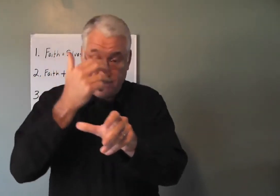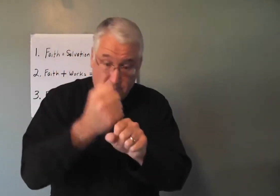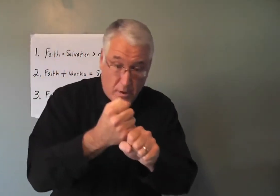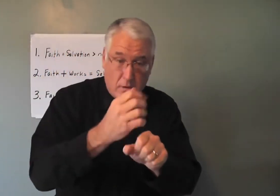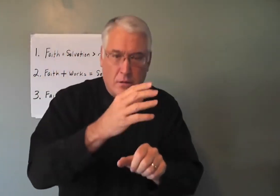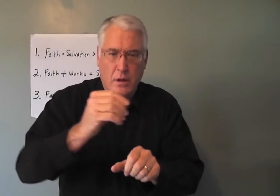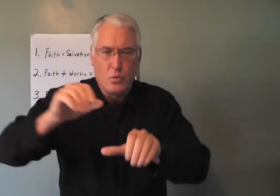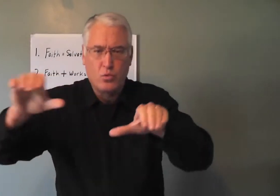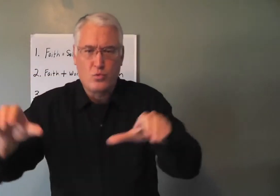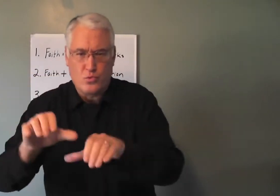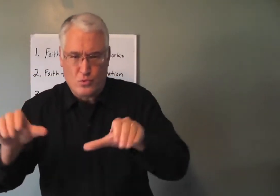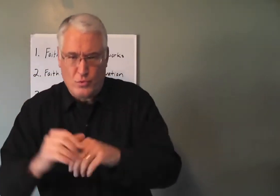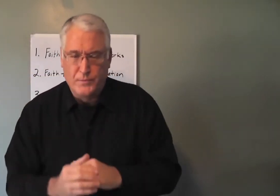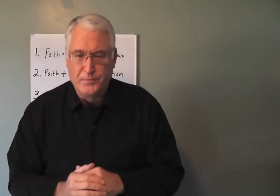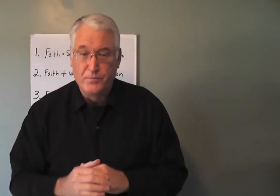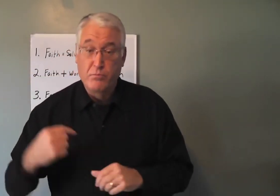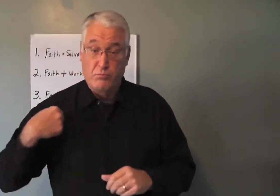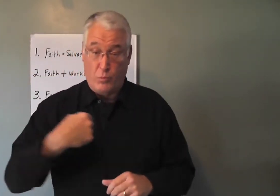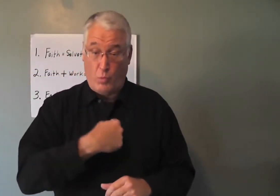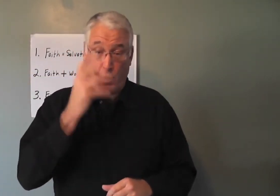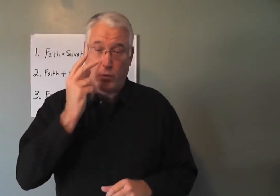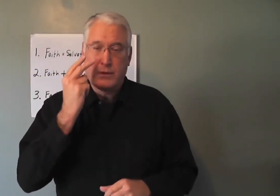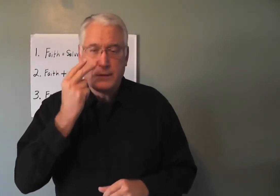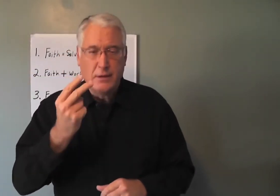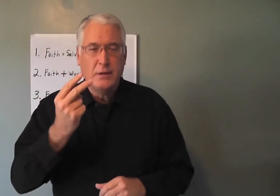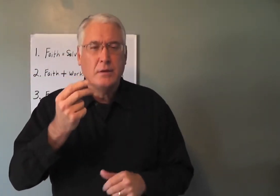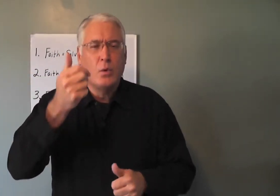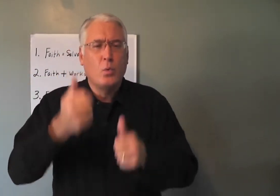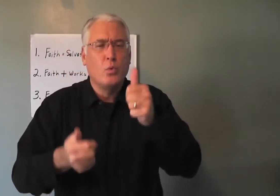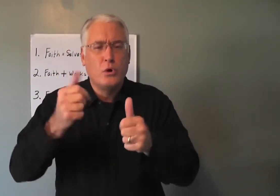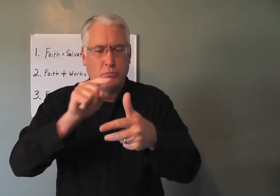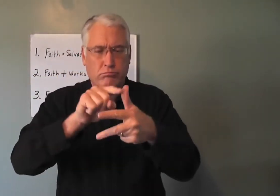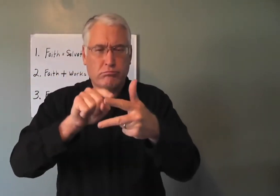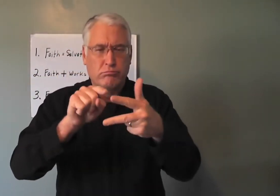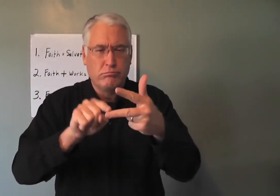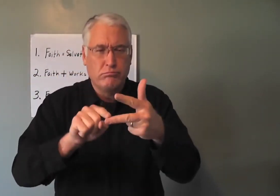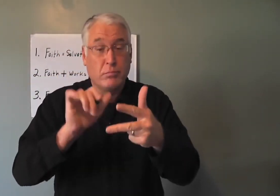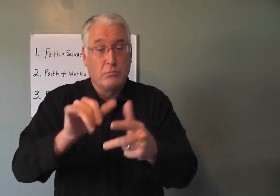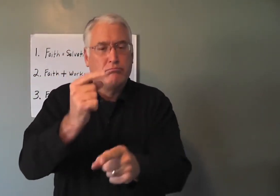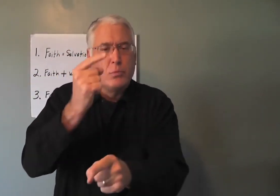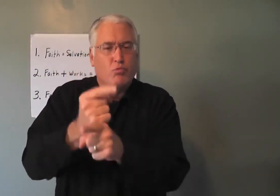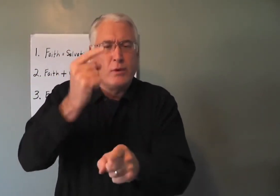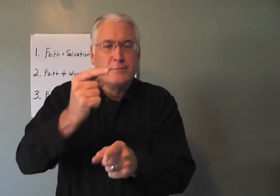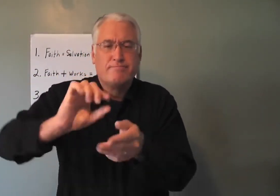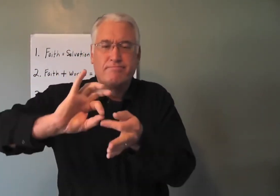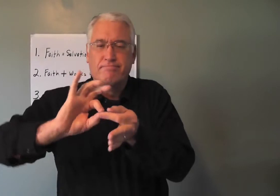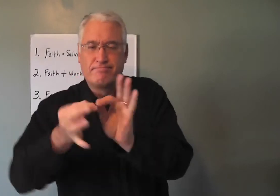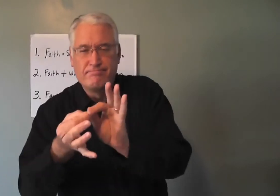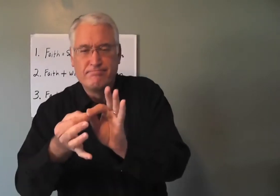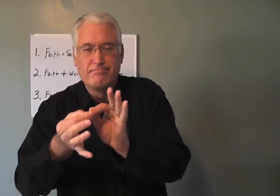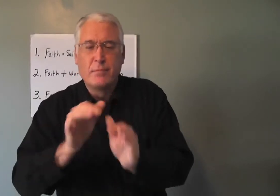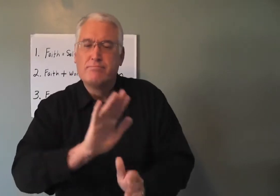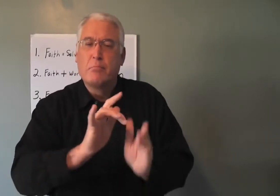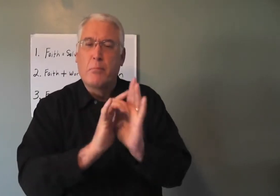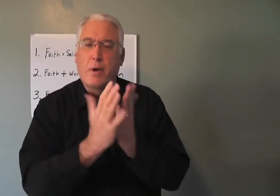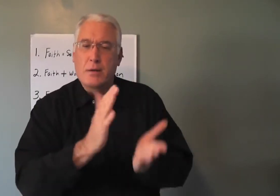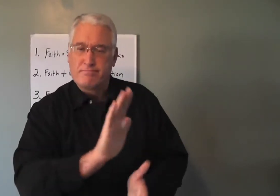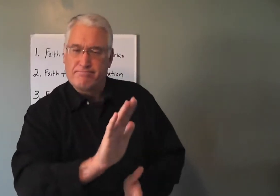views on this. On faith and works. And we're going to see which of these is the right interpretation. The